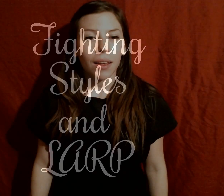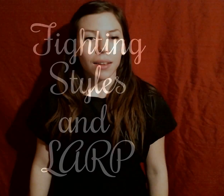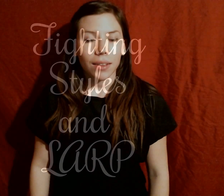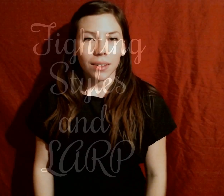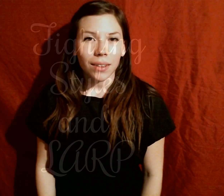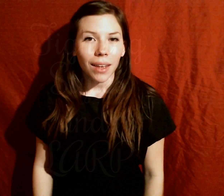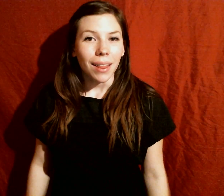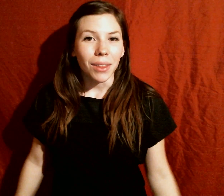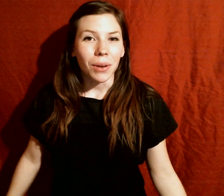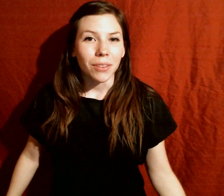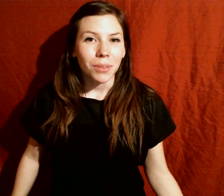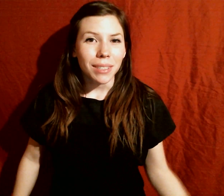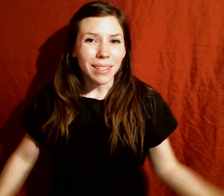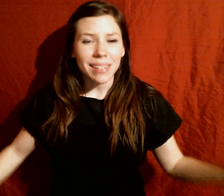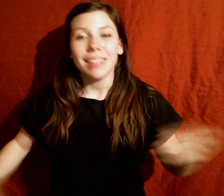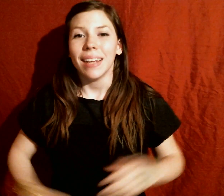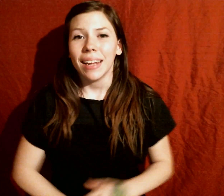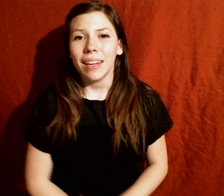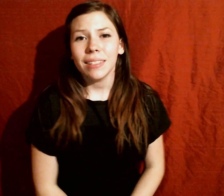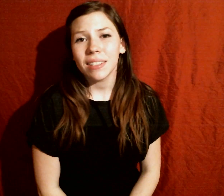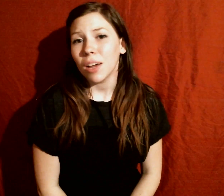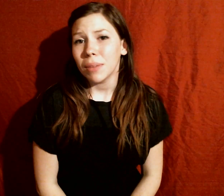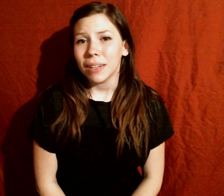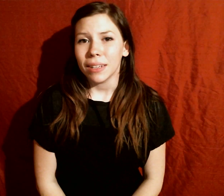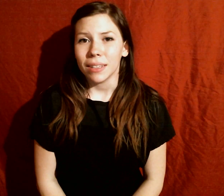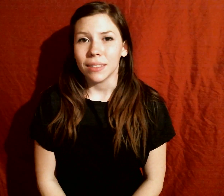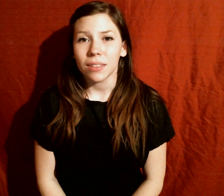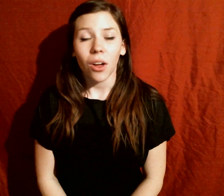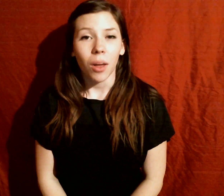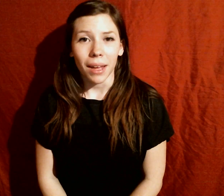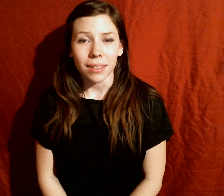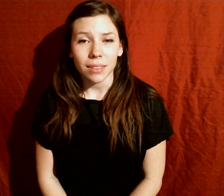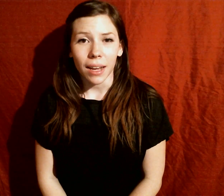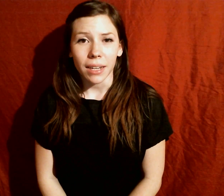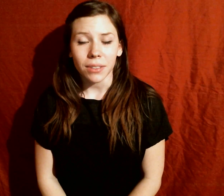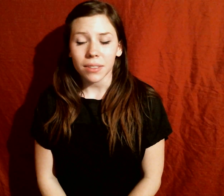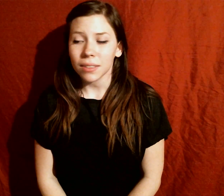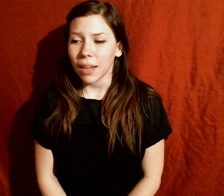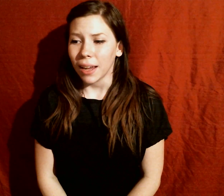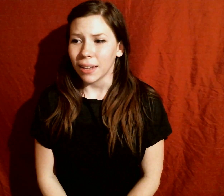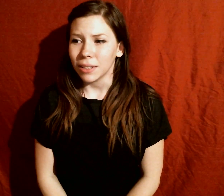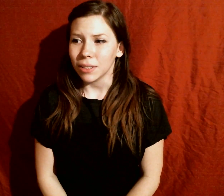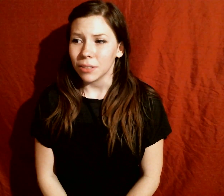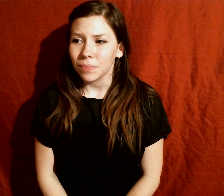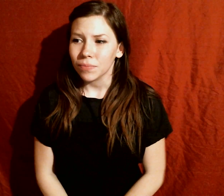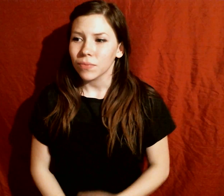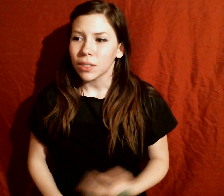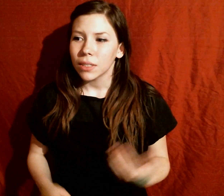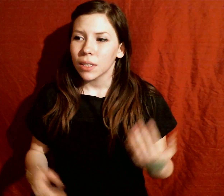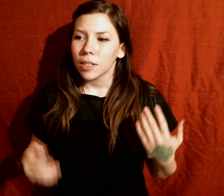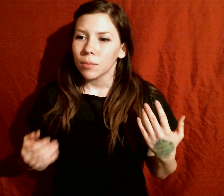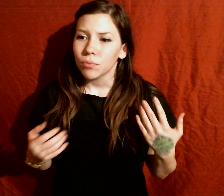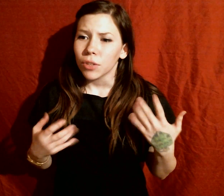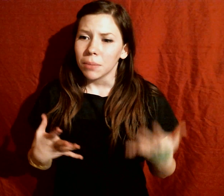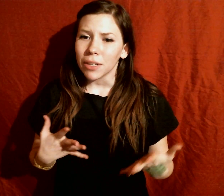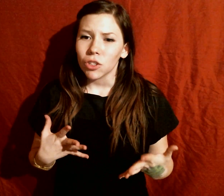Hello everyone! Today's topic is combat styles and pretty much